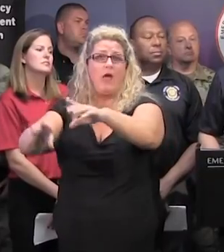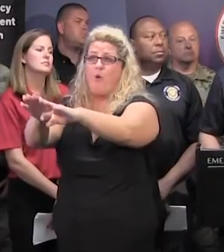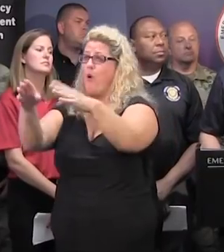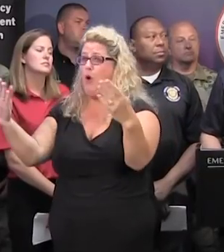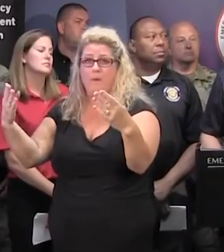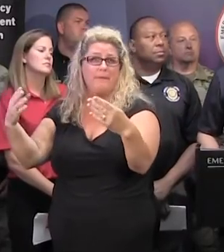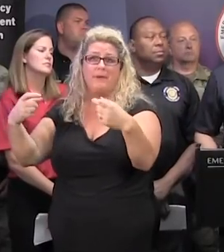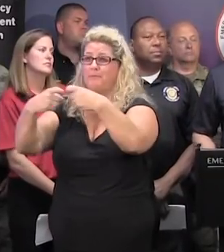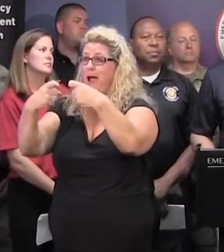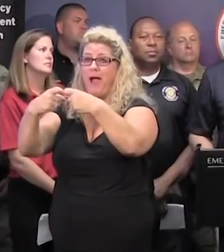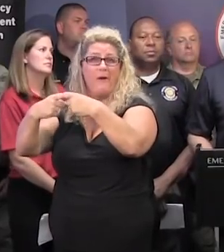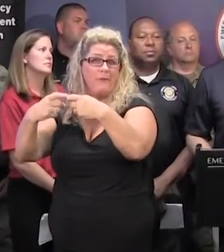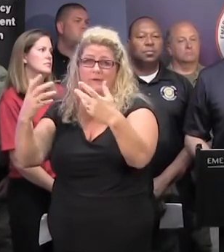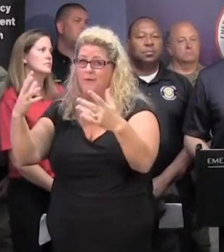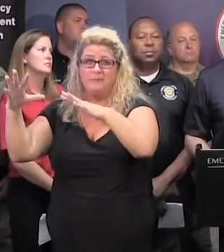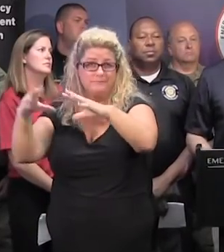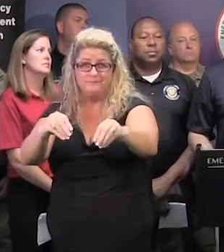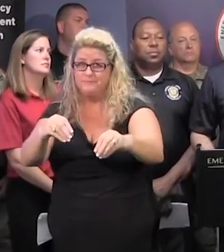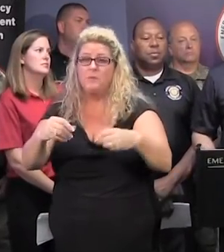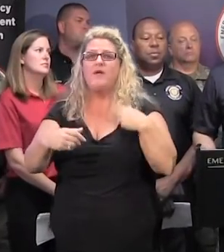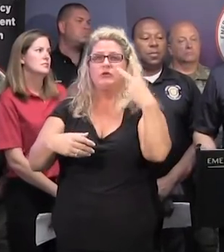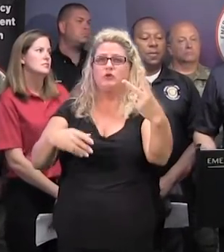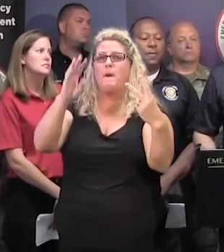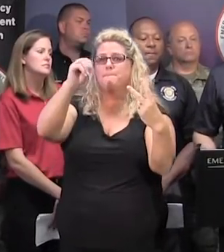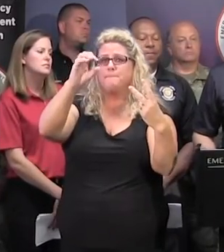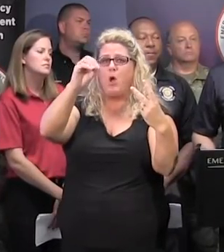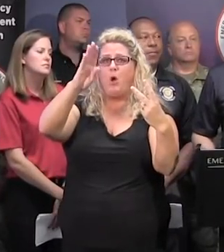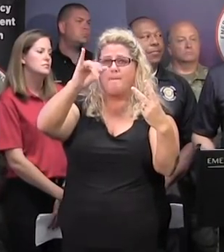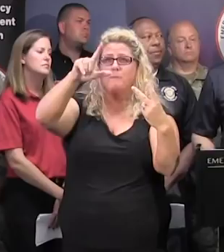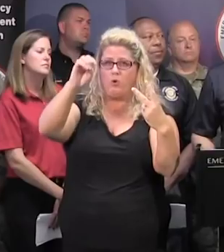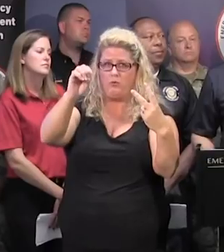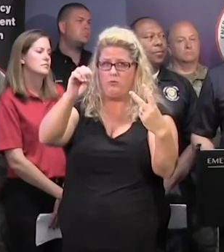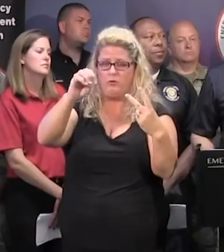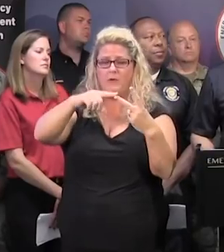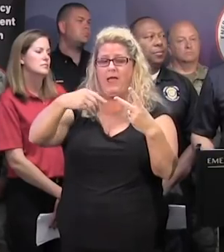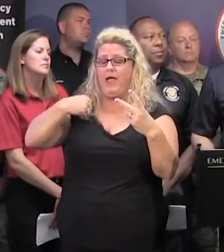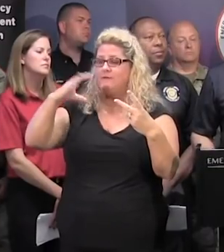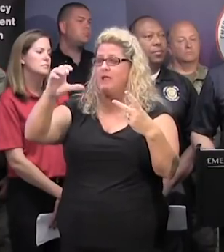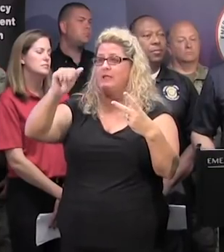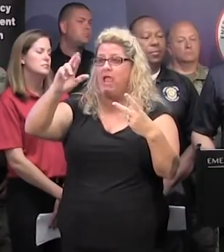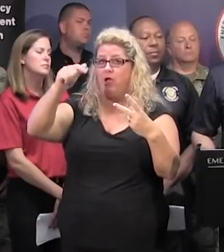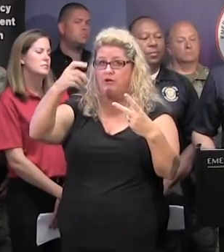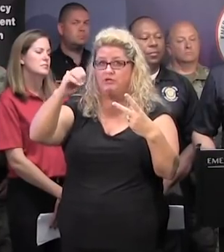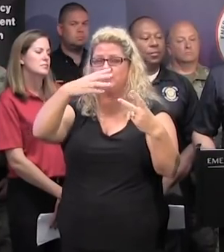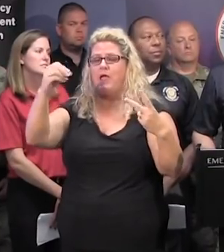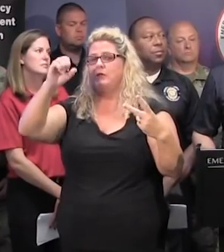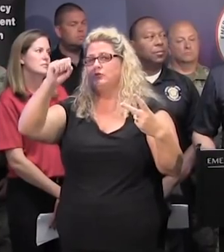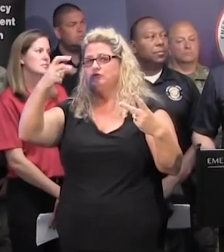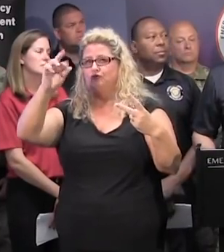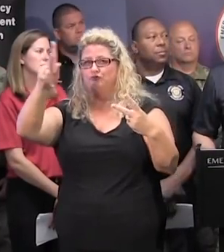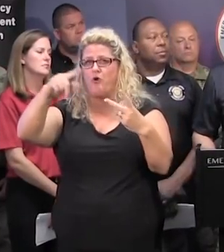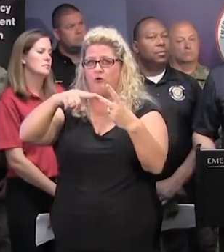open with power, we have two mobile capabilities. We use our CARES vehicle and our SHARC vehicles to go ahead and augment